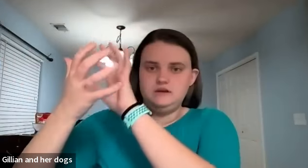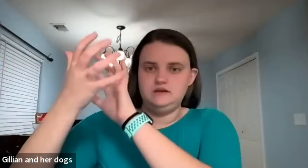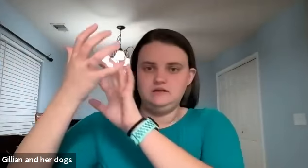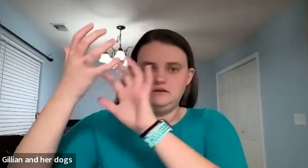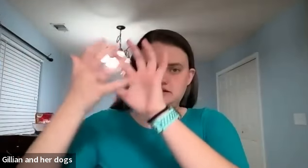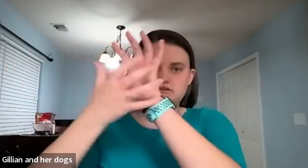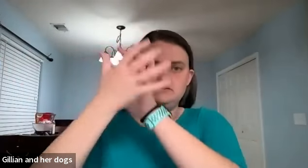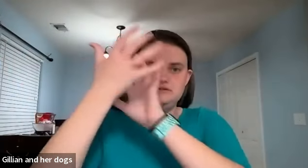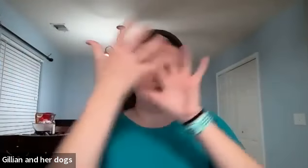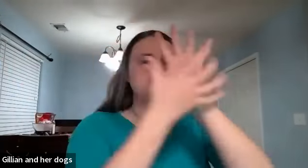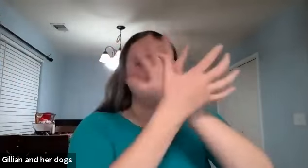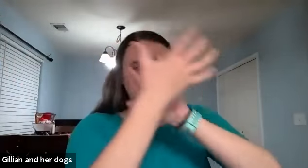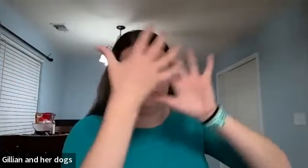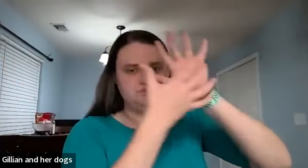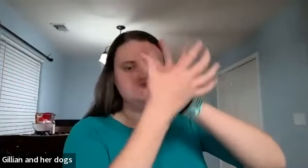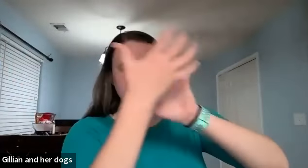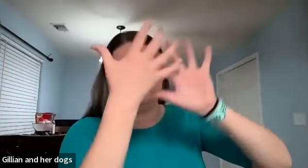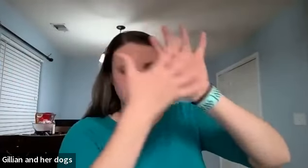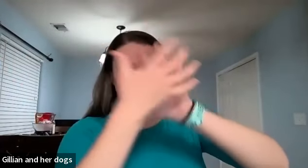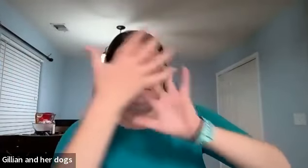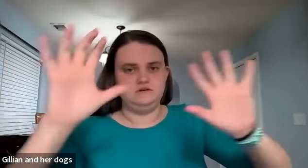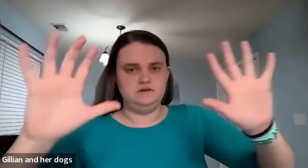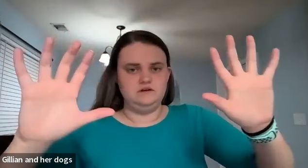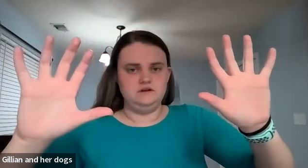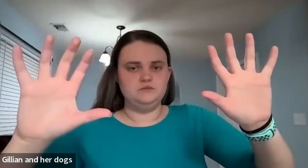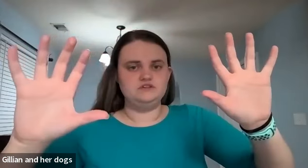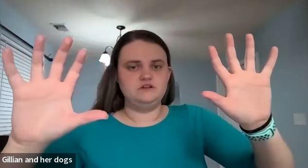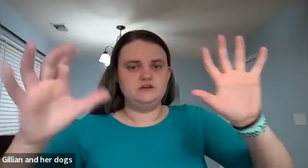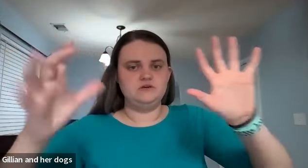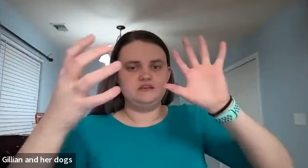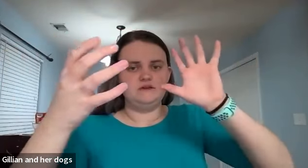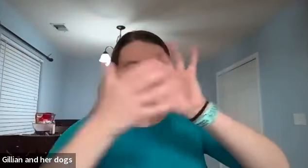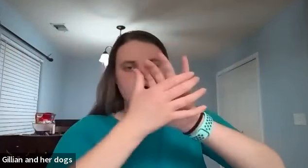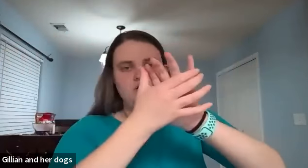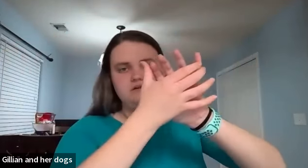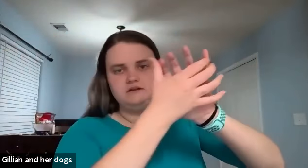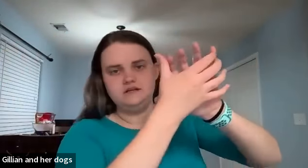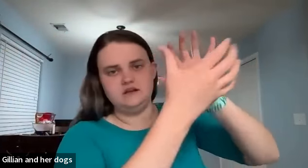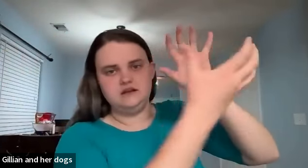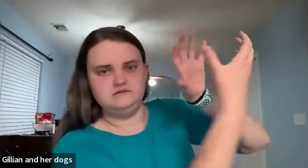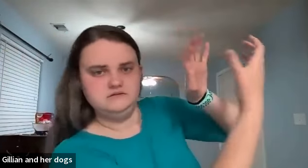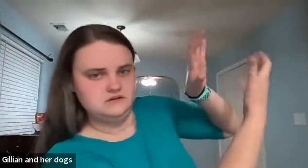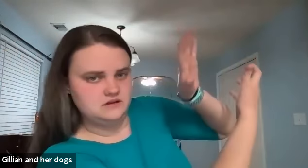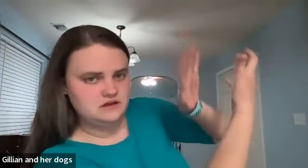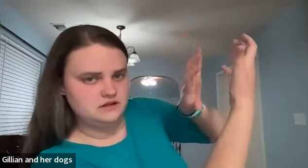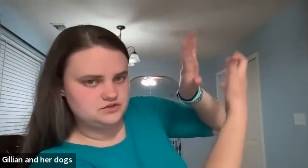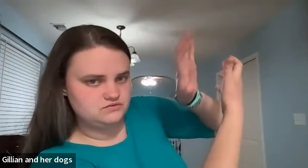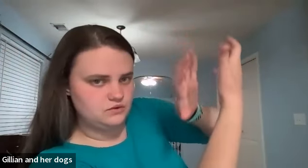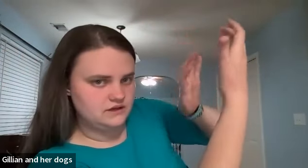going in circles yeah confused almost look like you're almost having a ball in your hand and you're just rolling